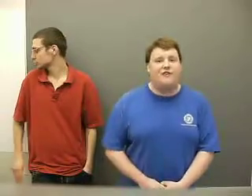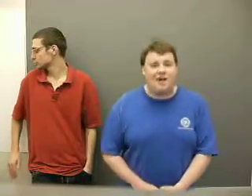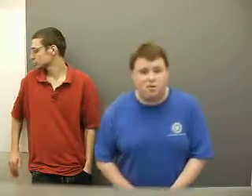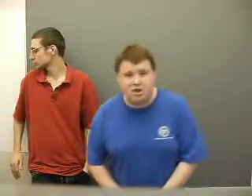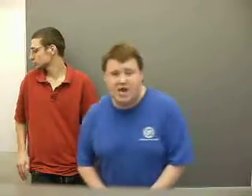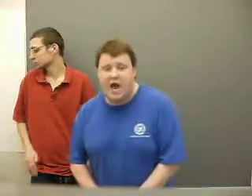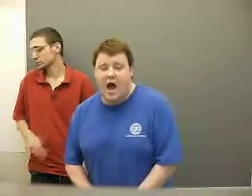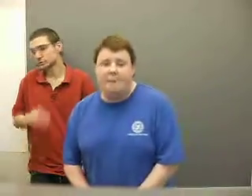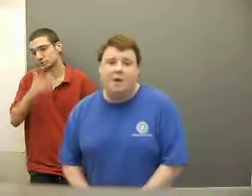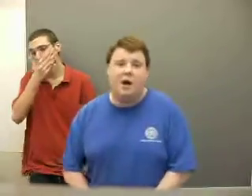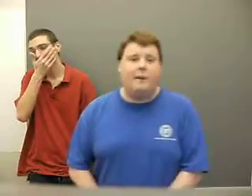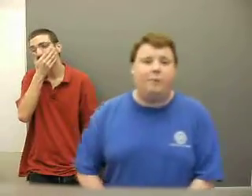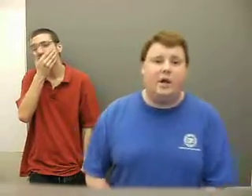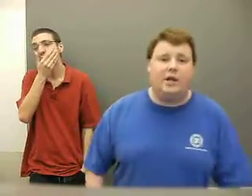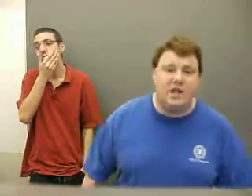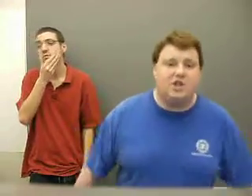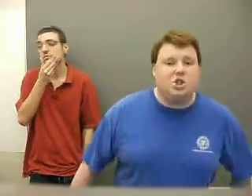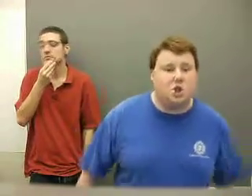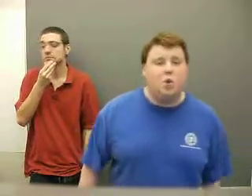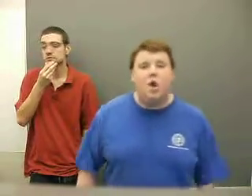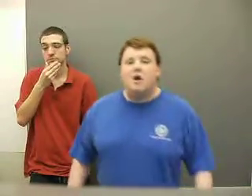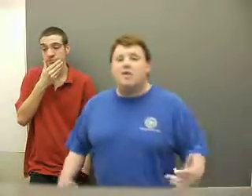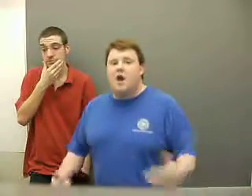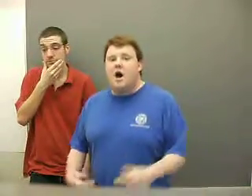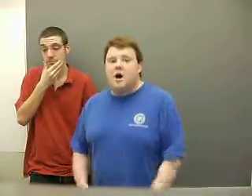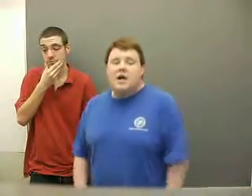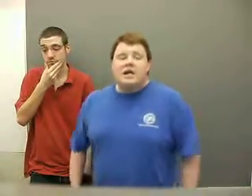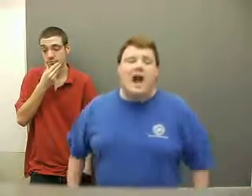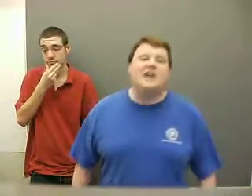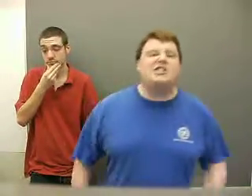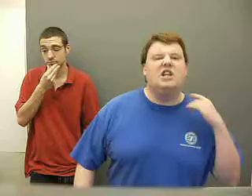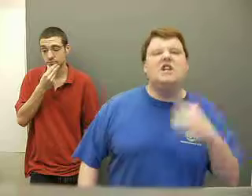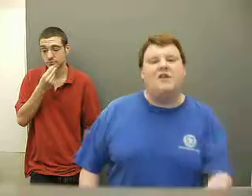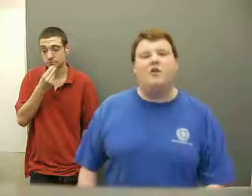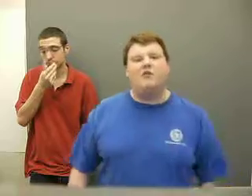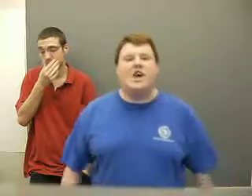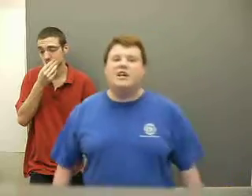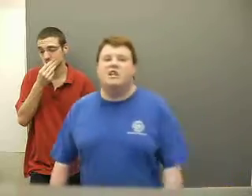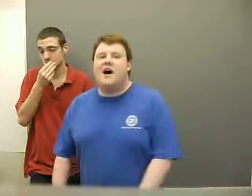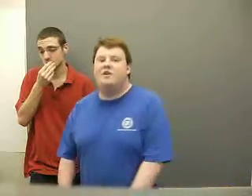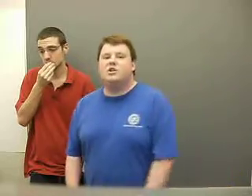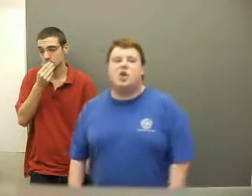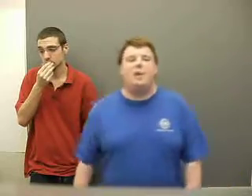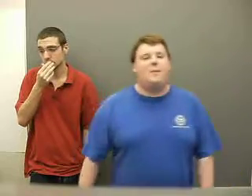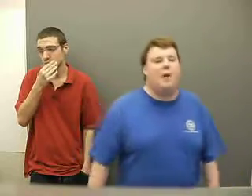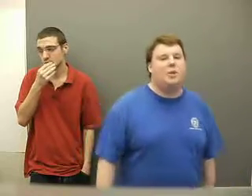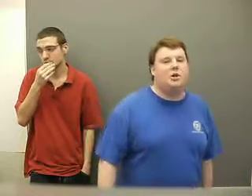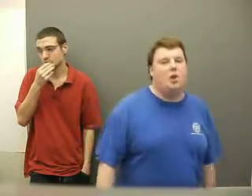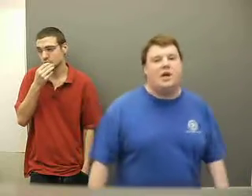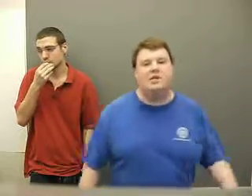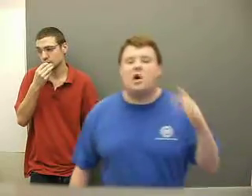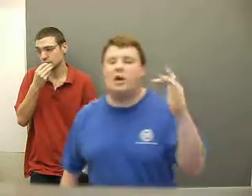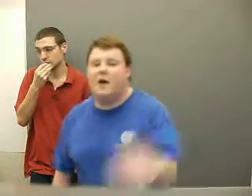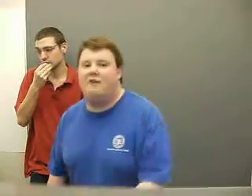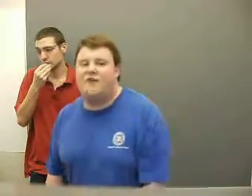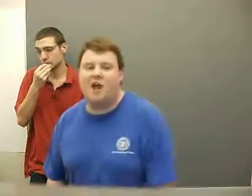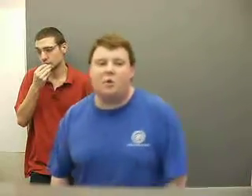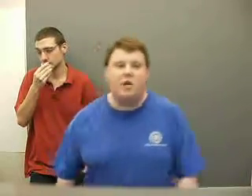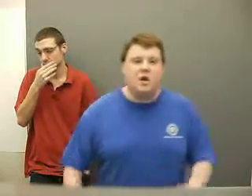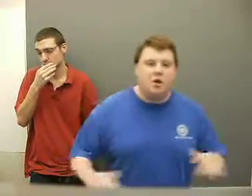fossils and I'm gonna bring this to the next level. Forget the devil. It's all about the Lord. It's all about following the